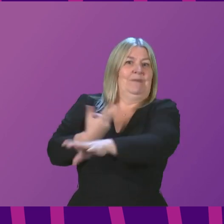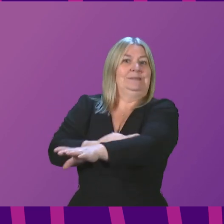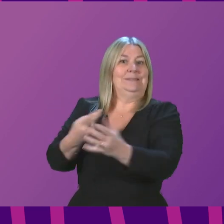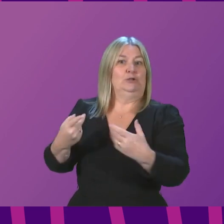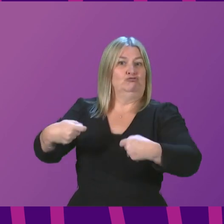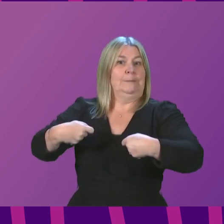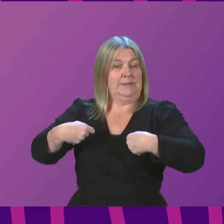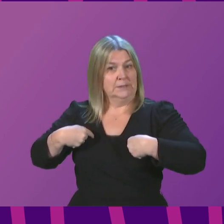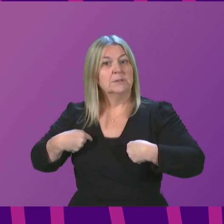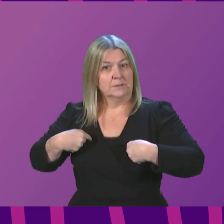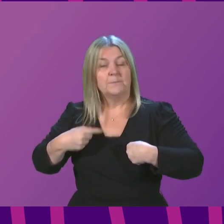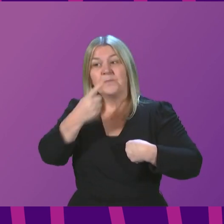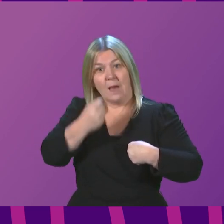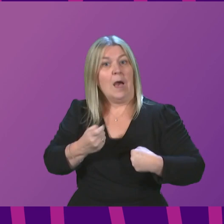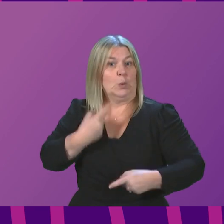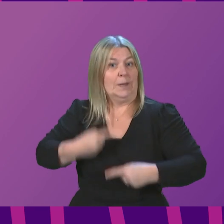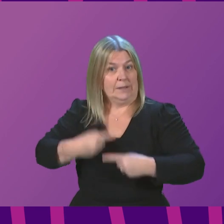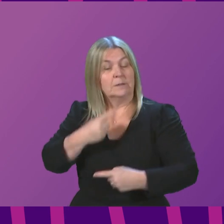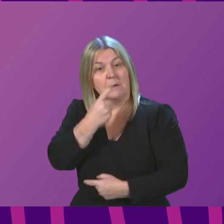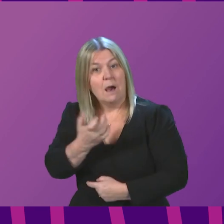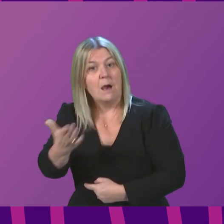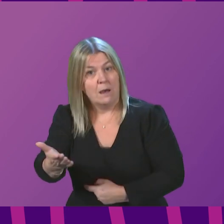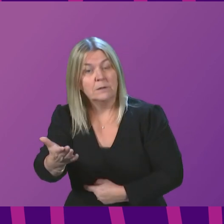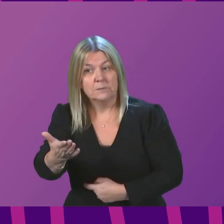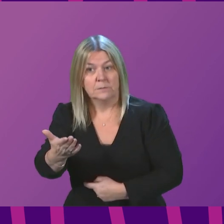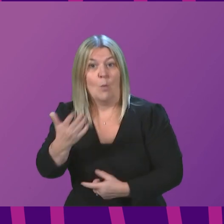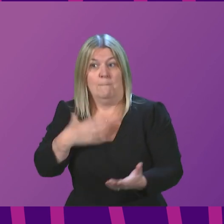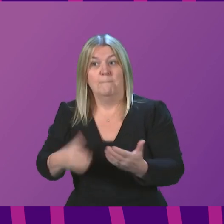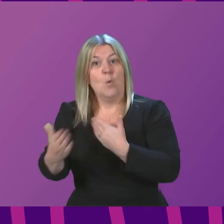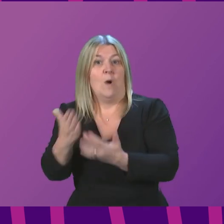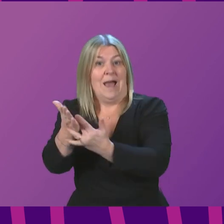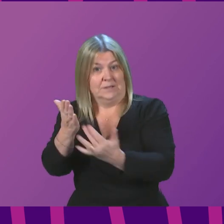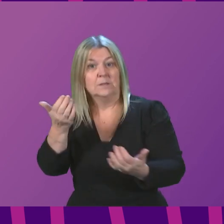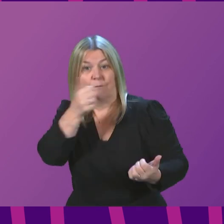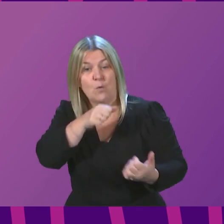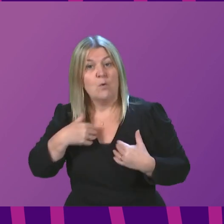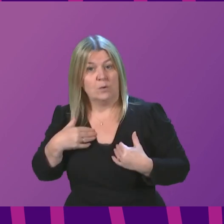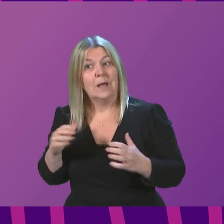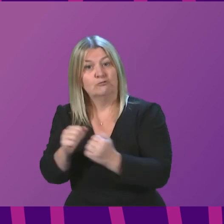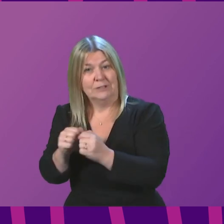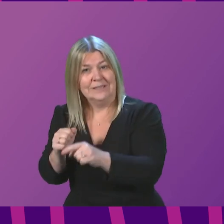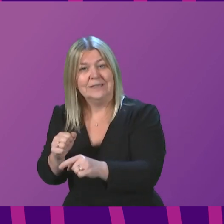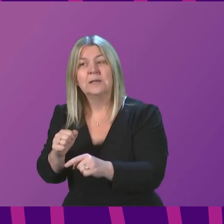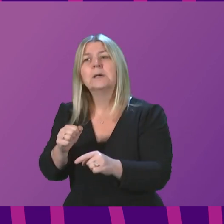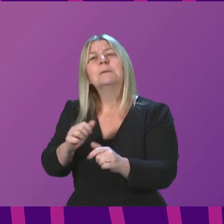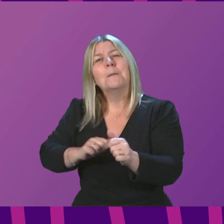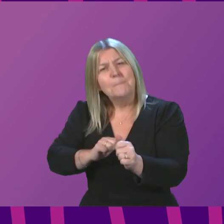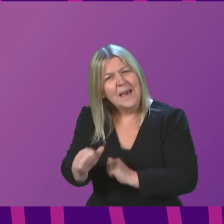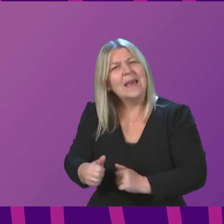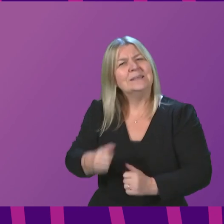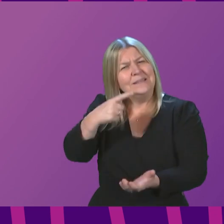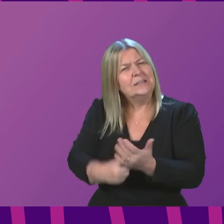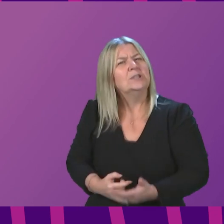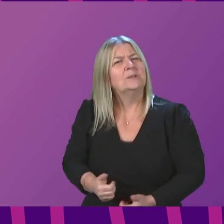these treatments continues to increase. But, I do genuinely believe that these are decisions that are best informed by